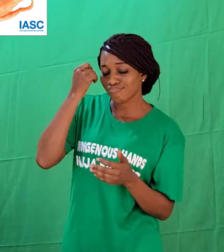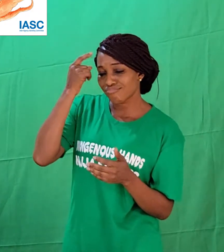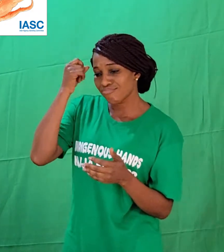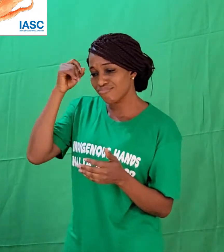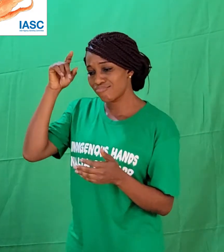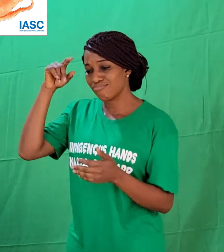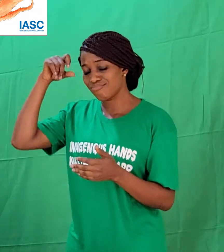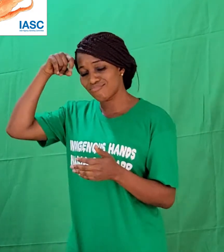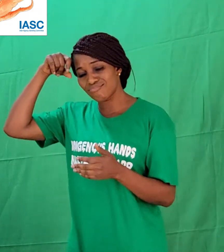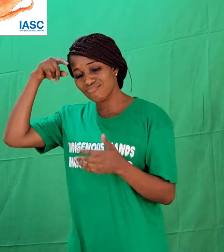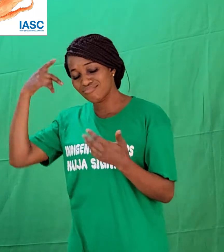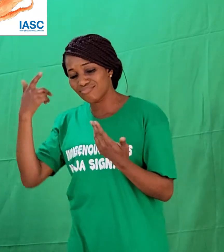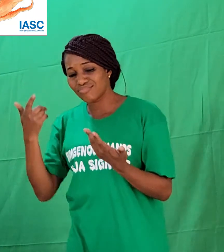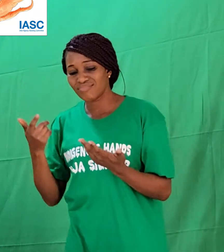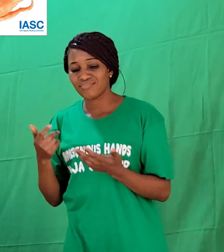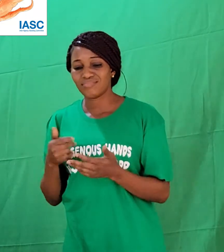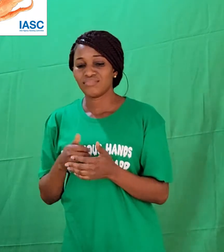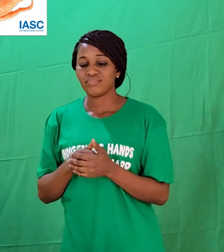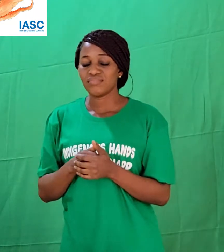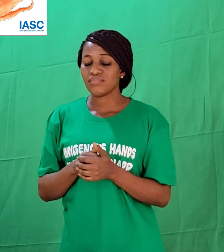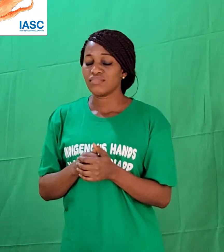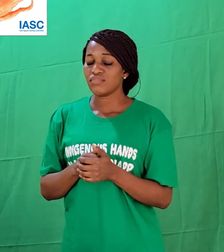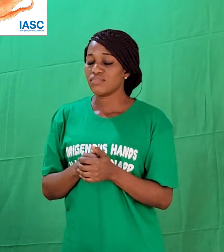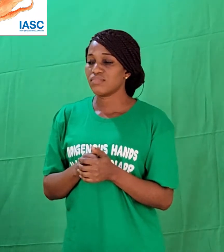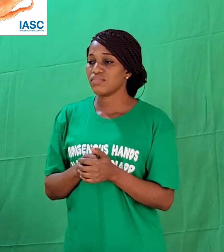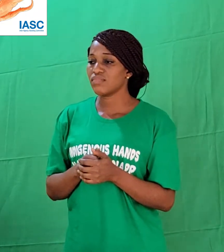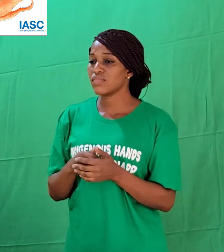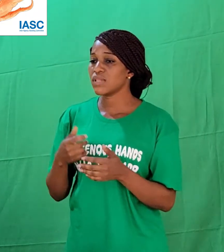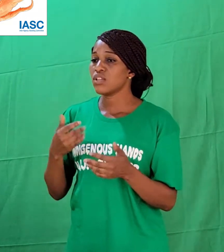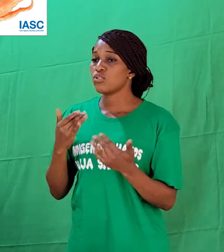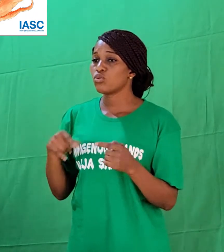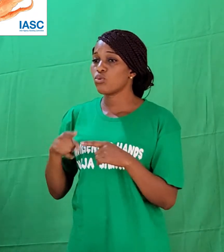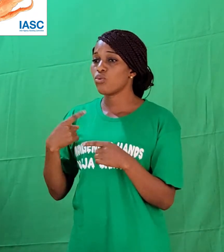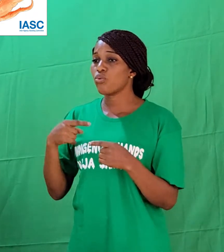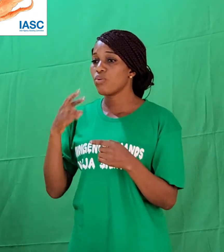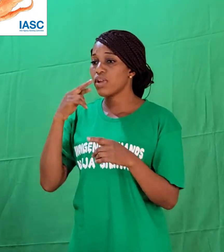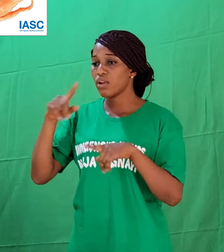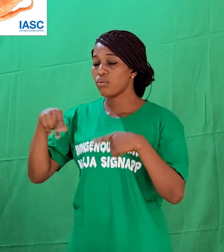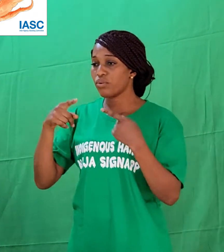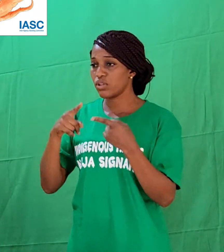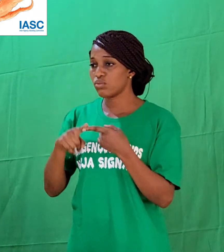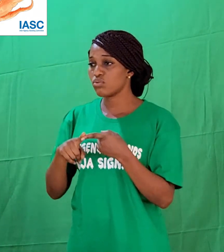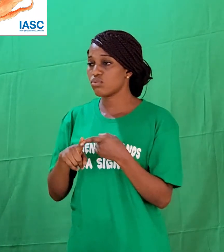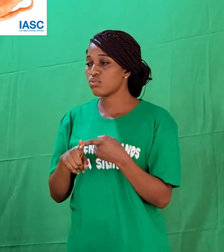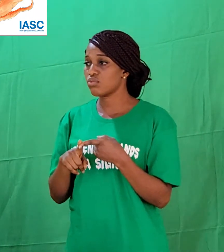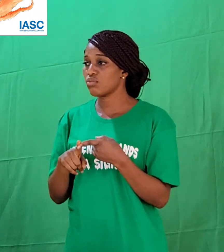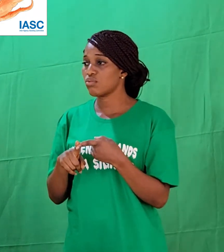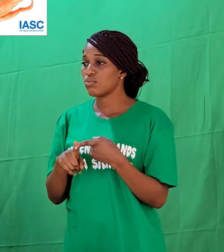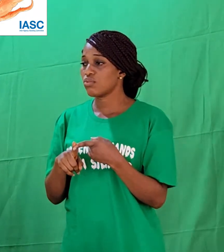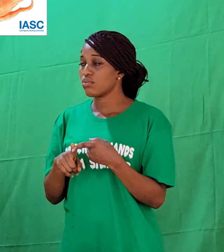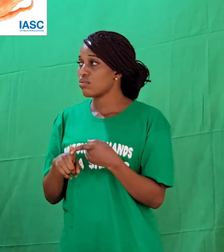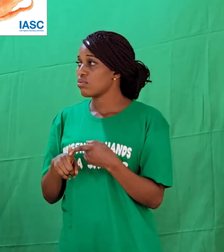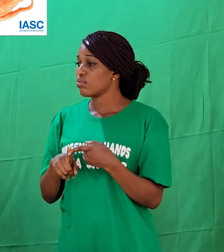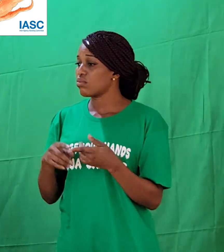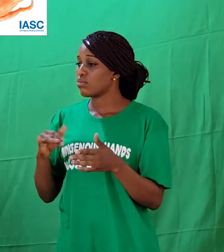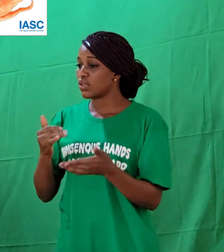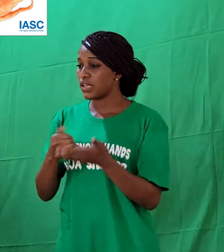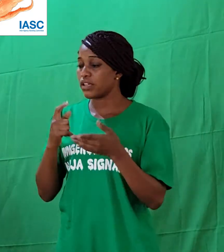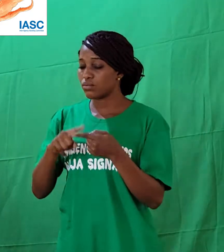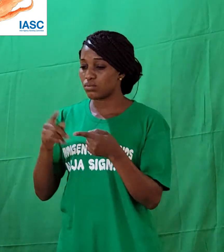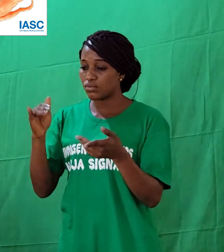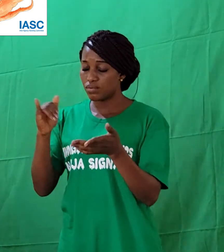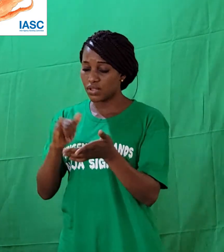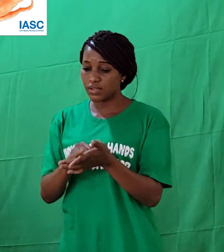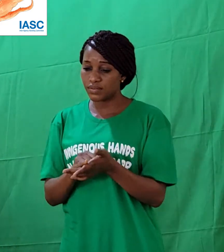are being taught in this country, and we're going to get to that. So, because of that, we started